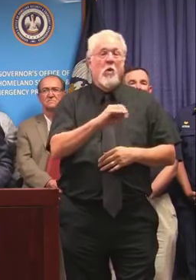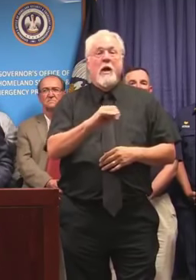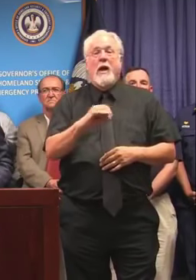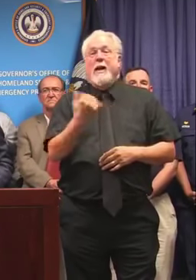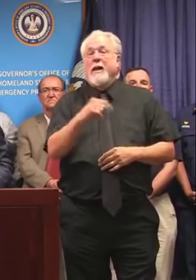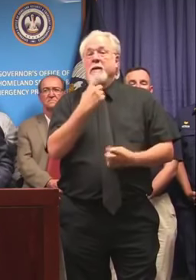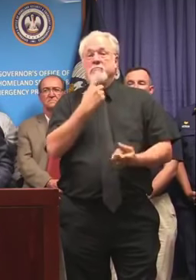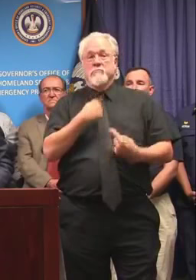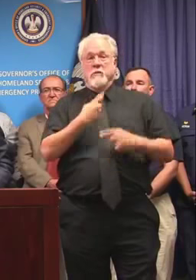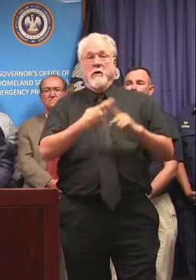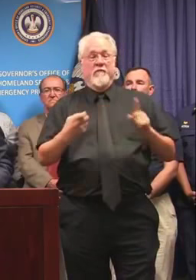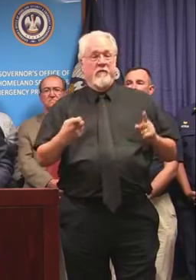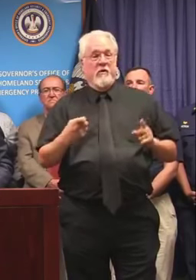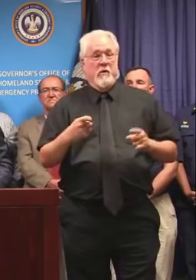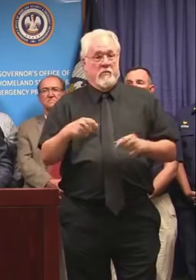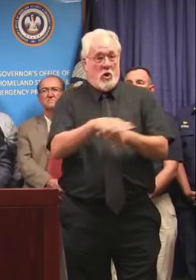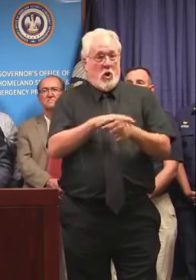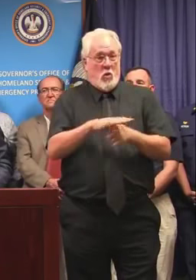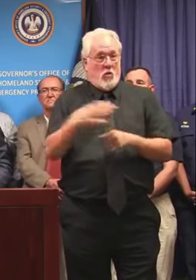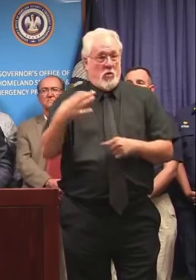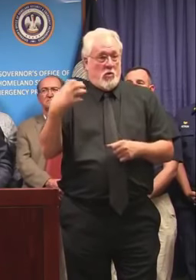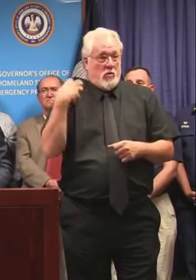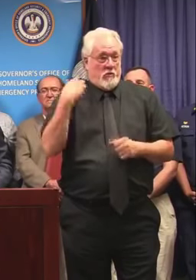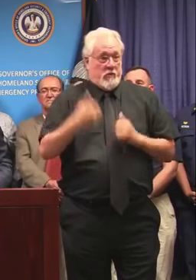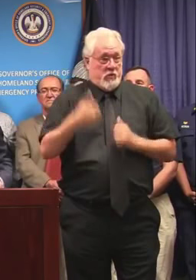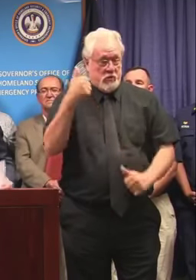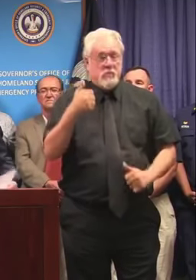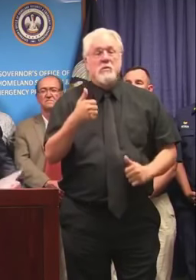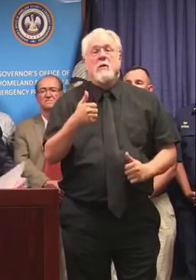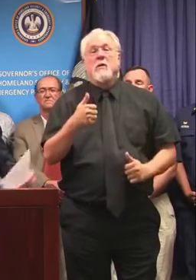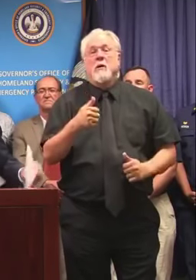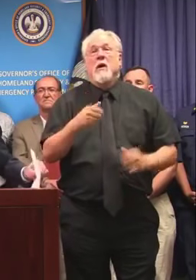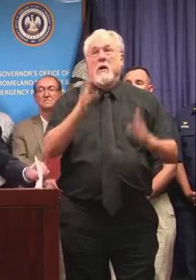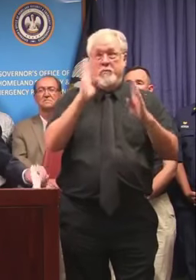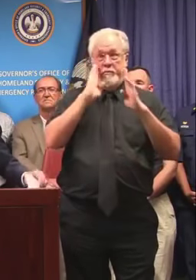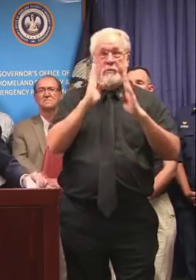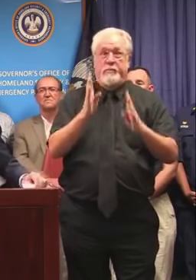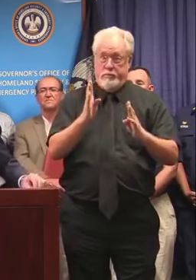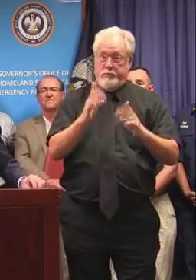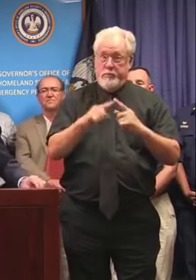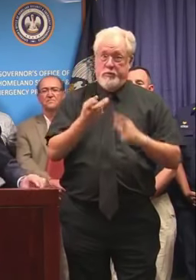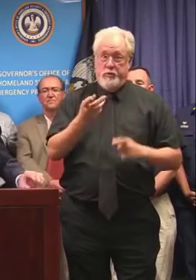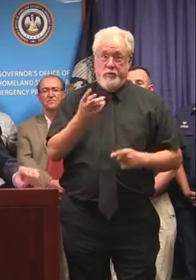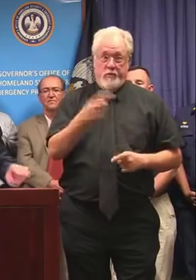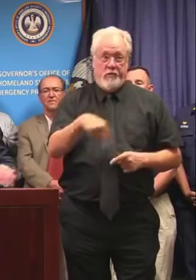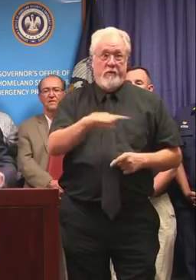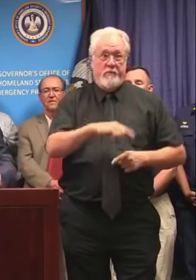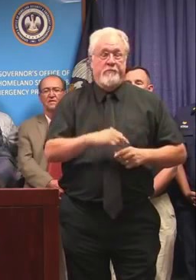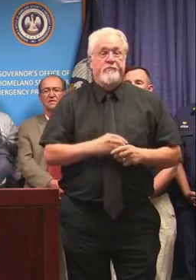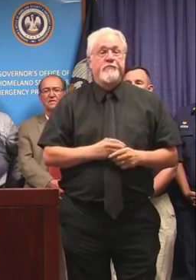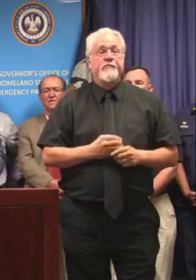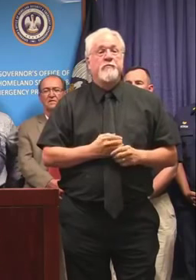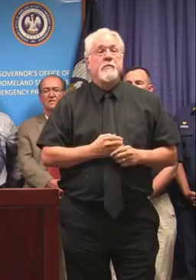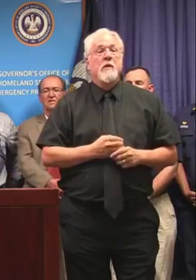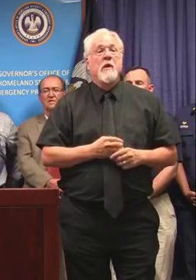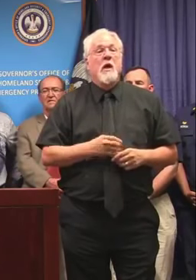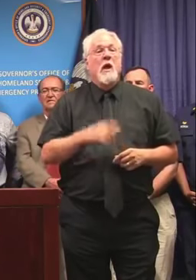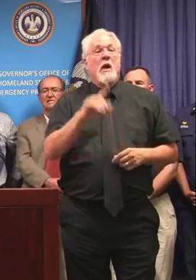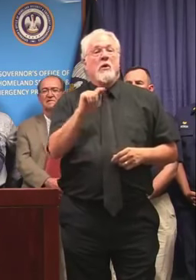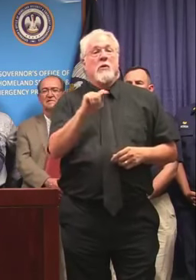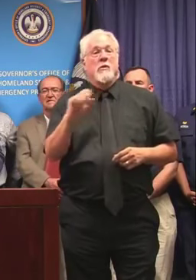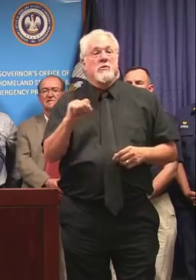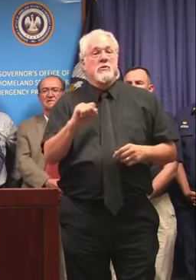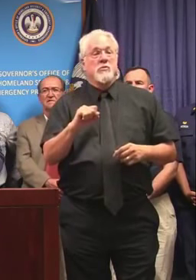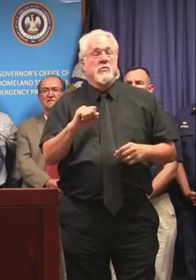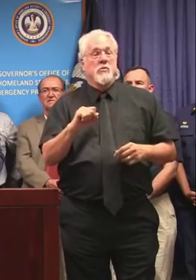and when they get directives from the local authorities, obviously to heed those directives. Tropical storm